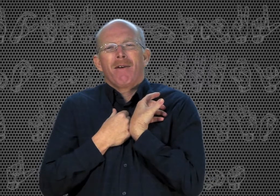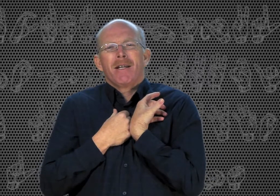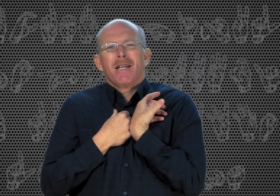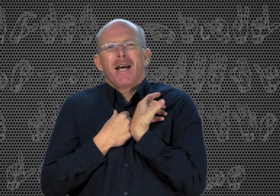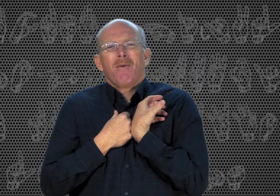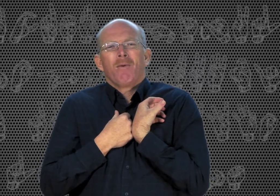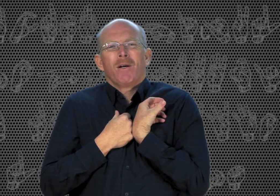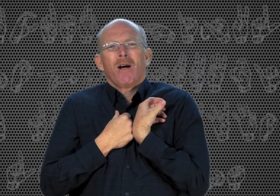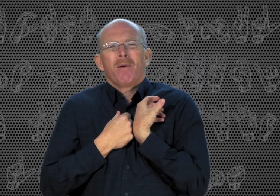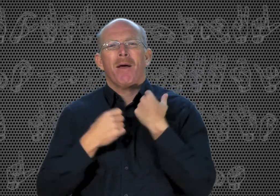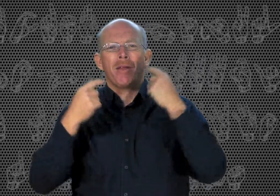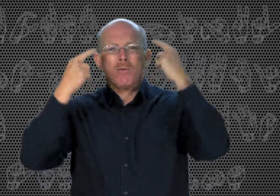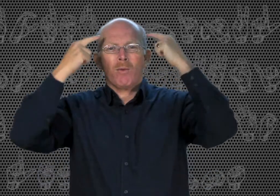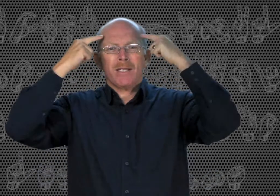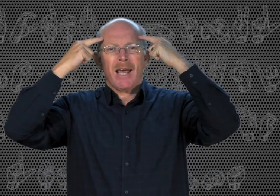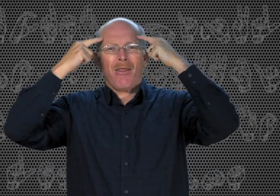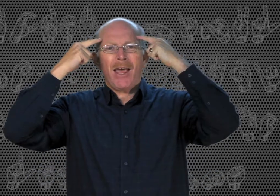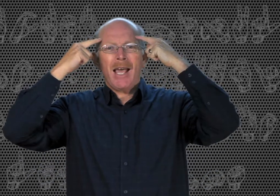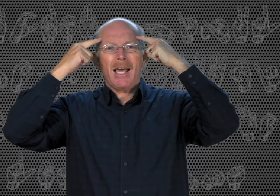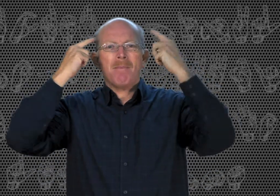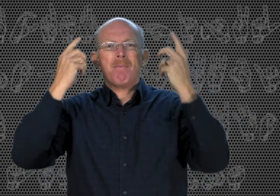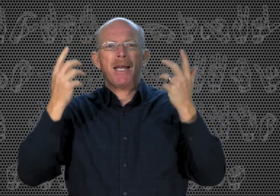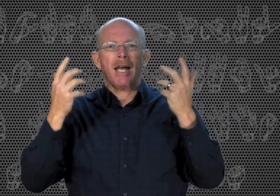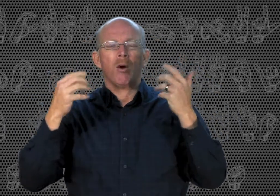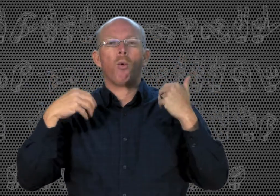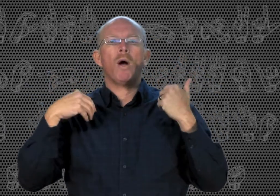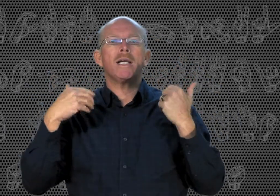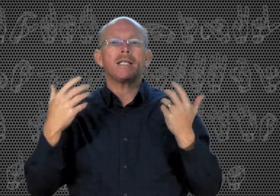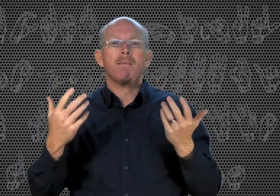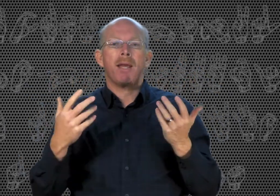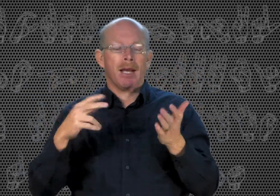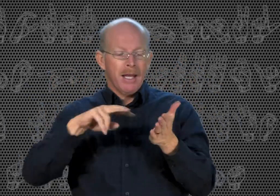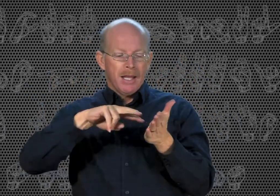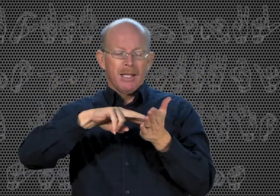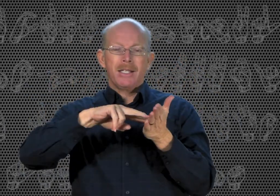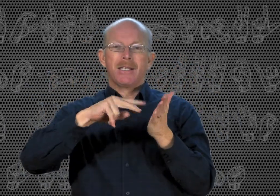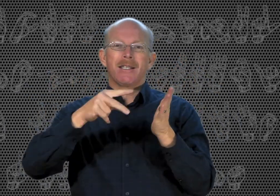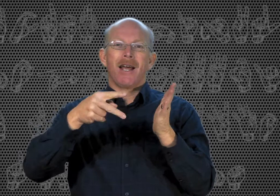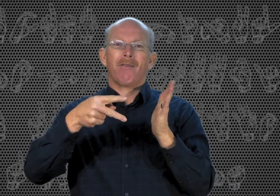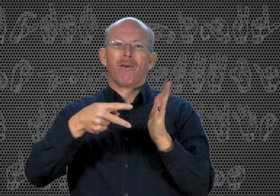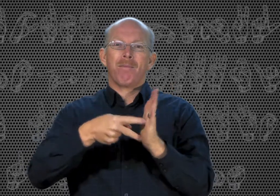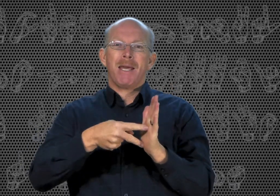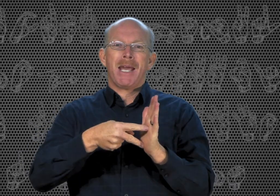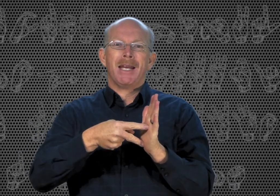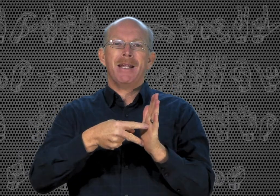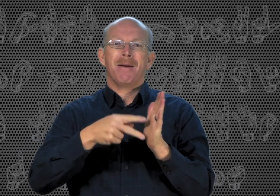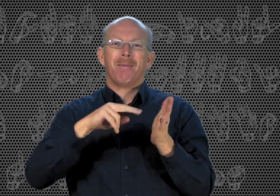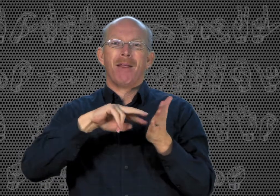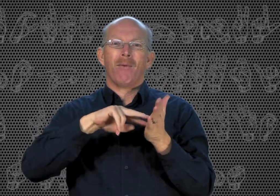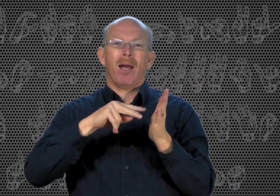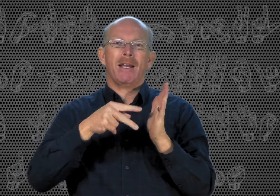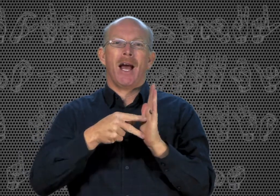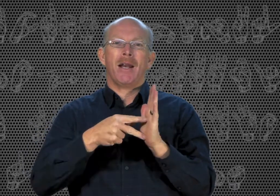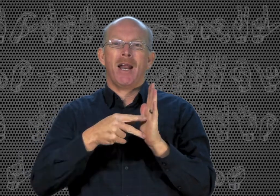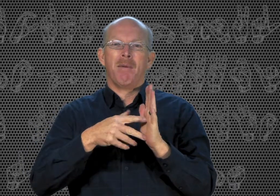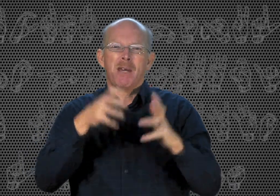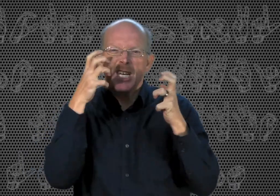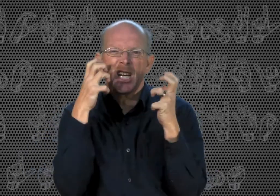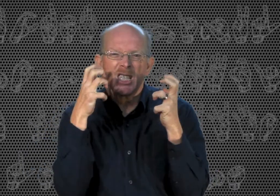friends and I when we're talking about this. We say think meaning. What does it mean. This is the sign for mean by the way. Not mean as